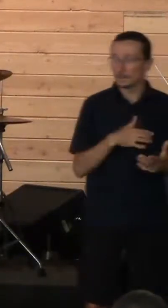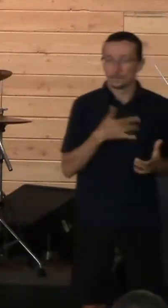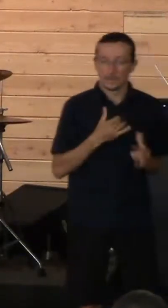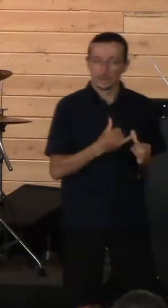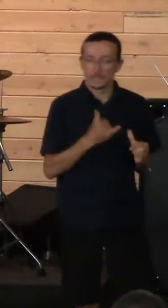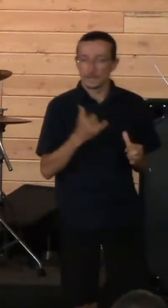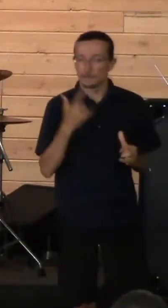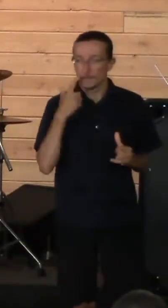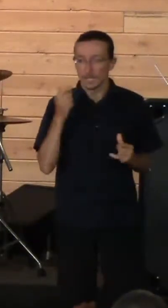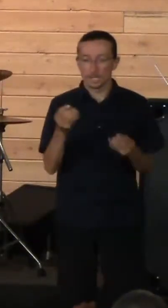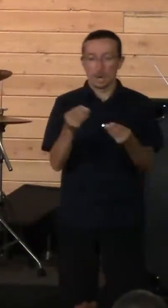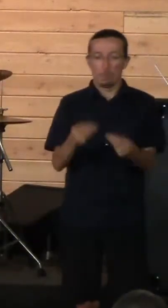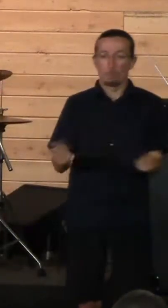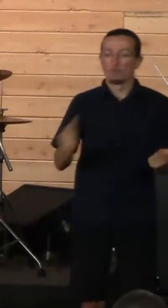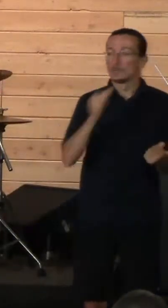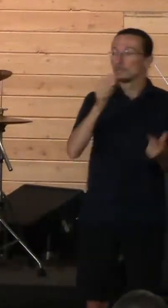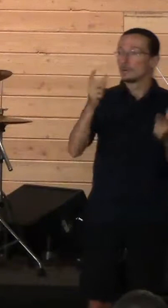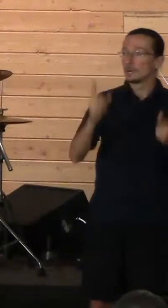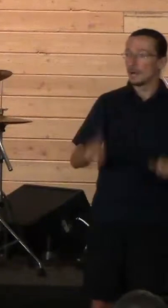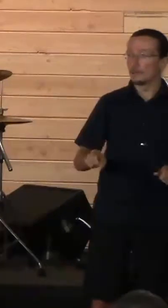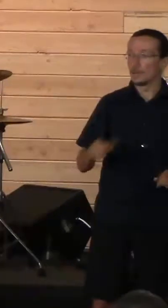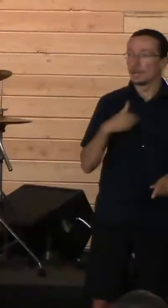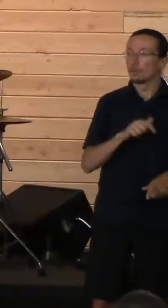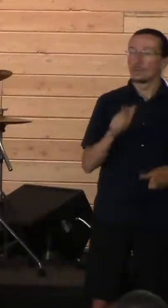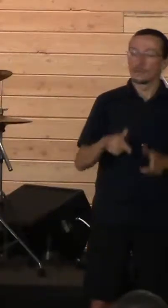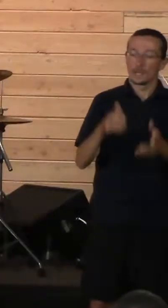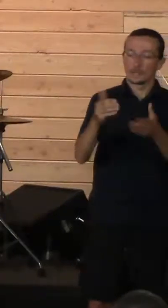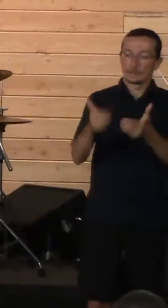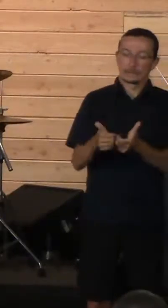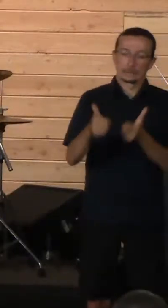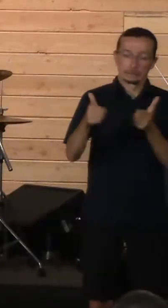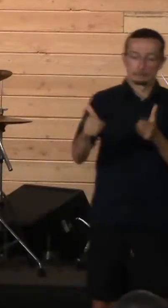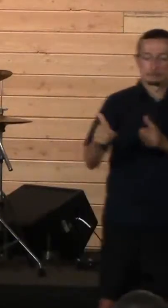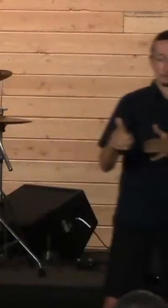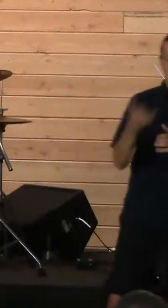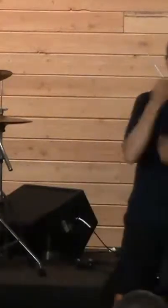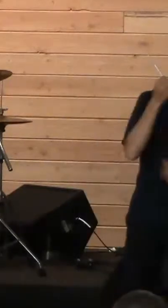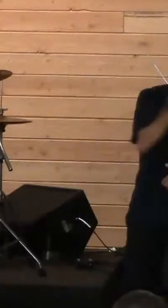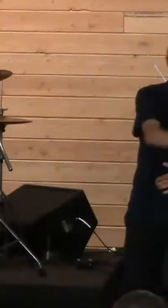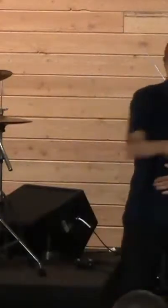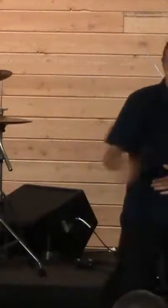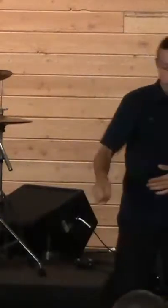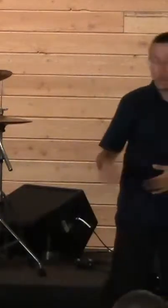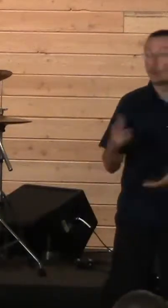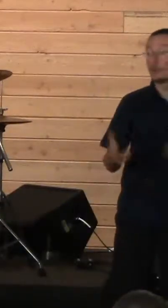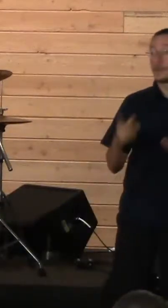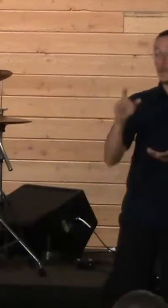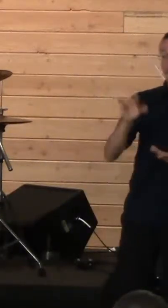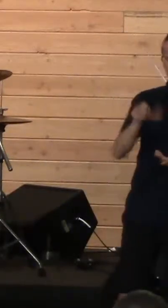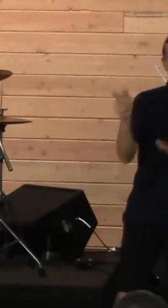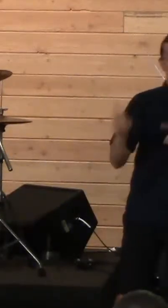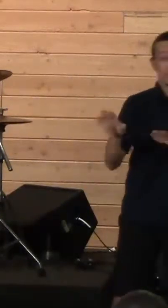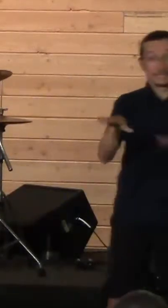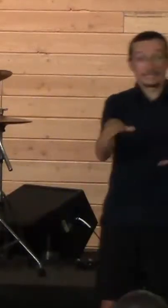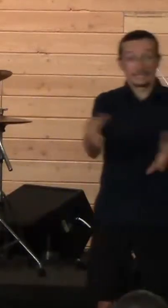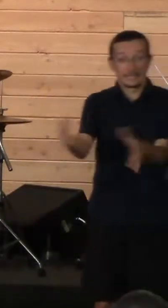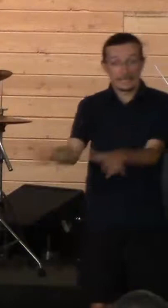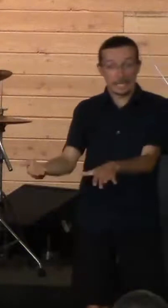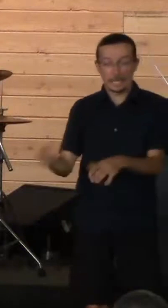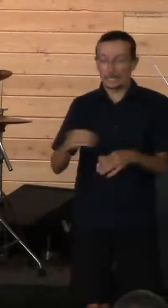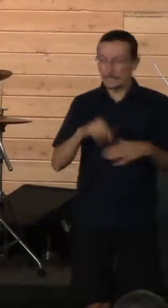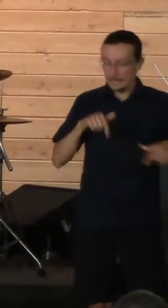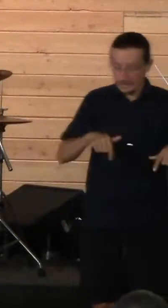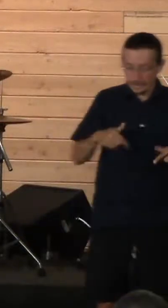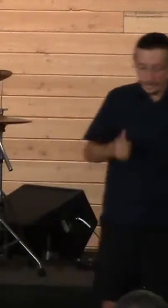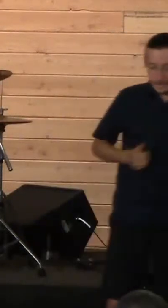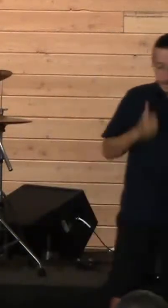We've had to step away, we've had to put a boundary in, or that person has died. And in this lifetime, there won't